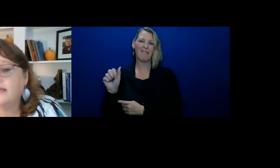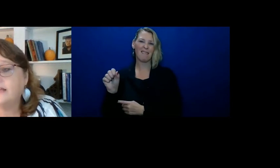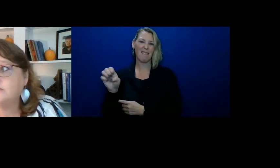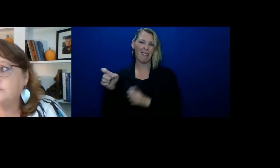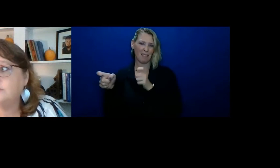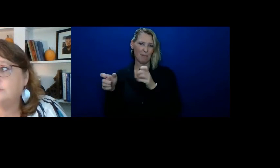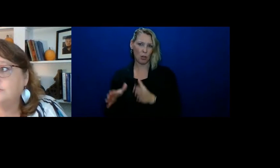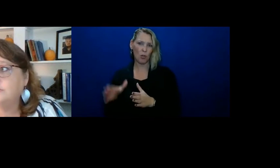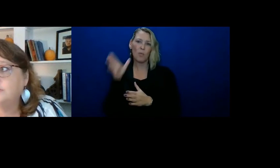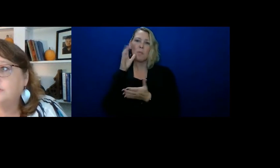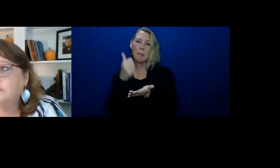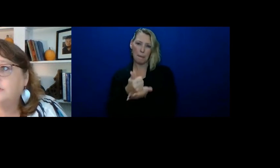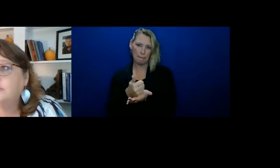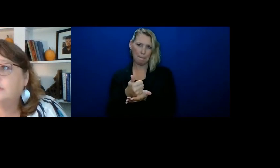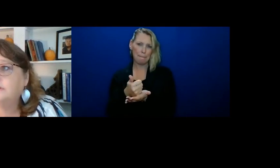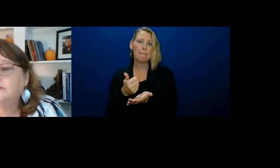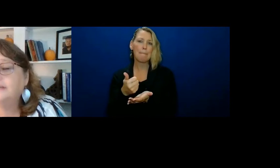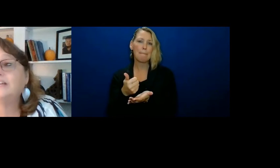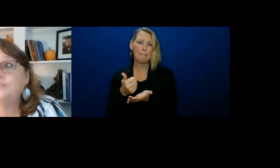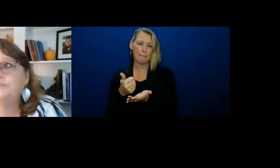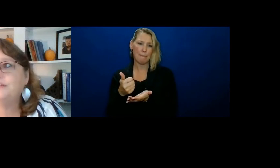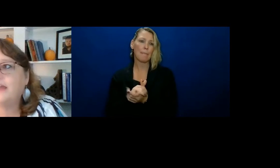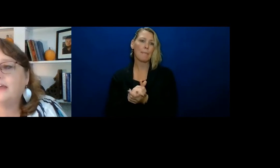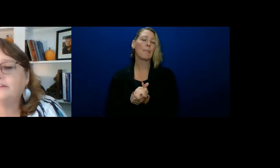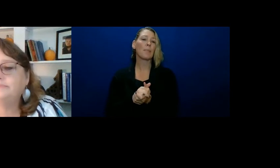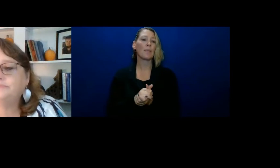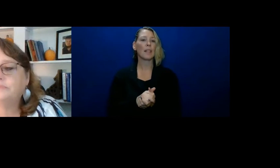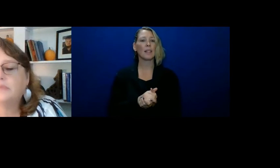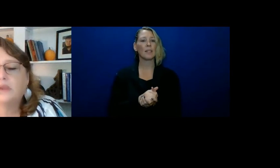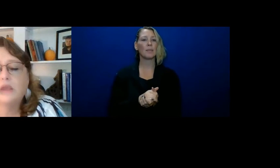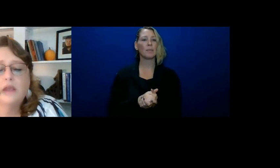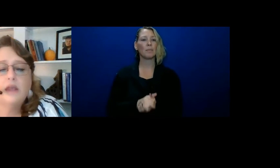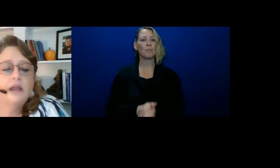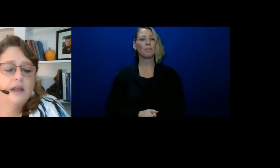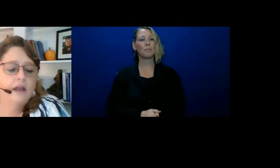manager is going to help connect that to you, connect you to that.